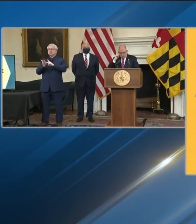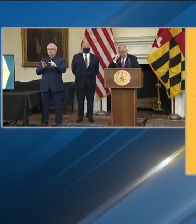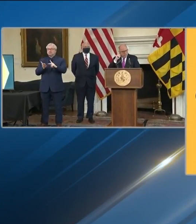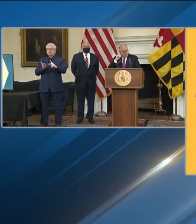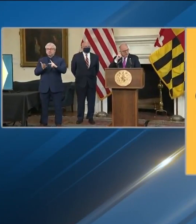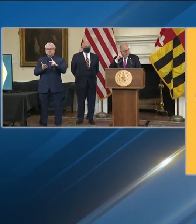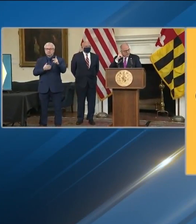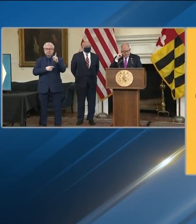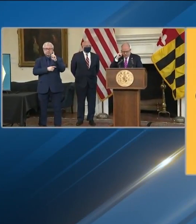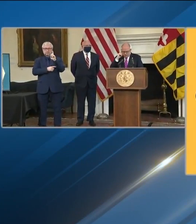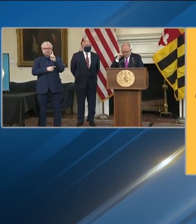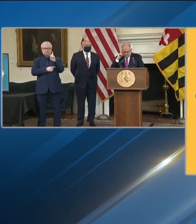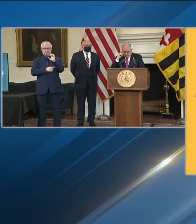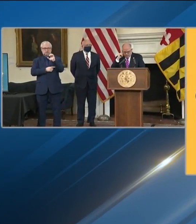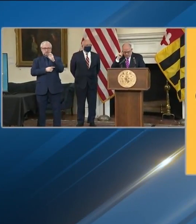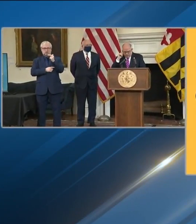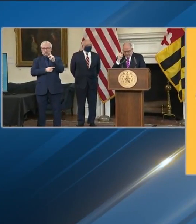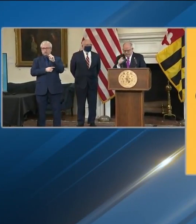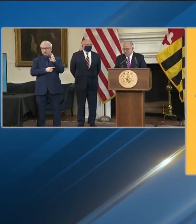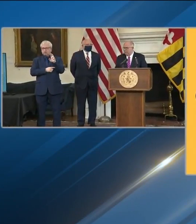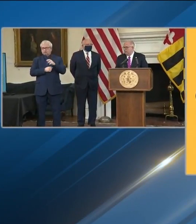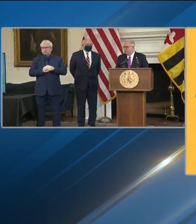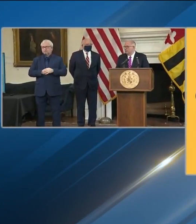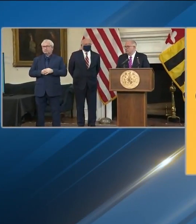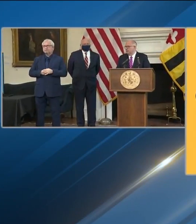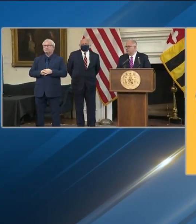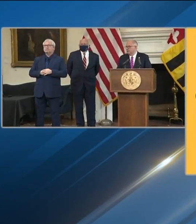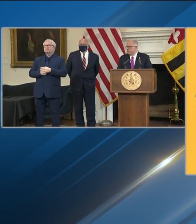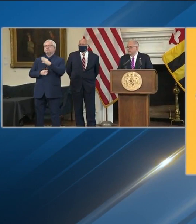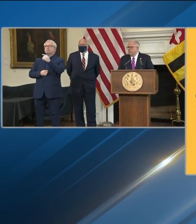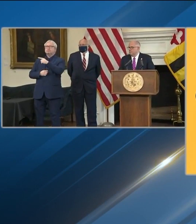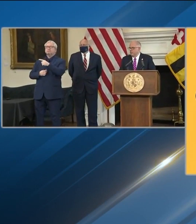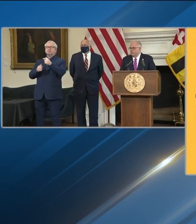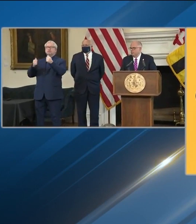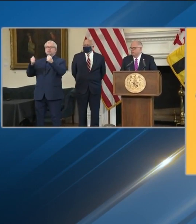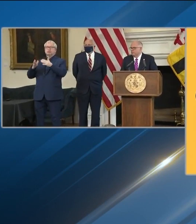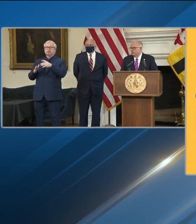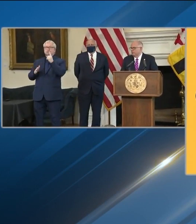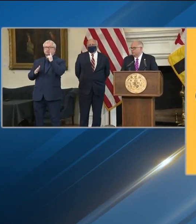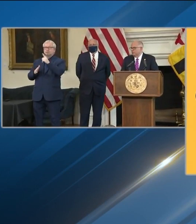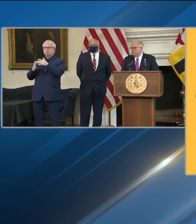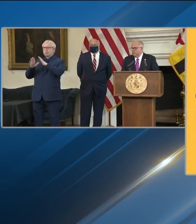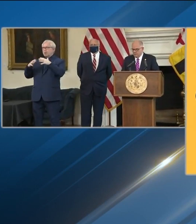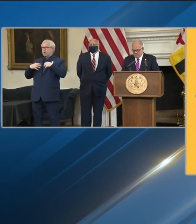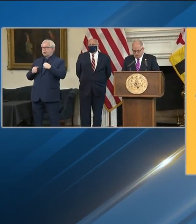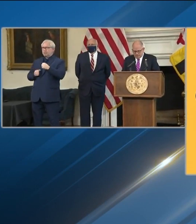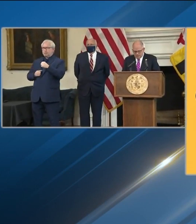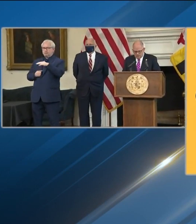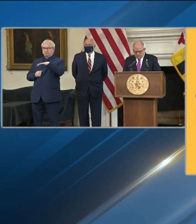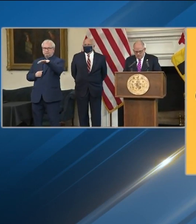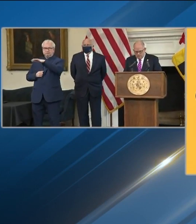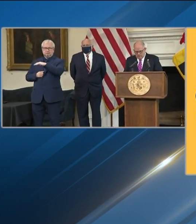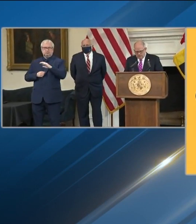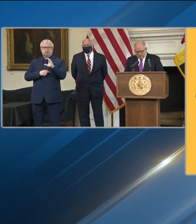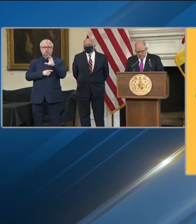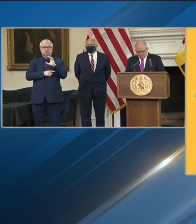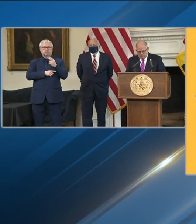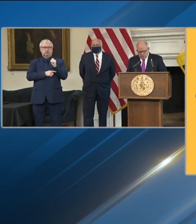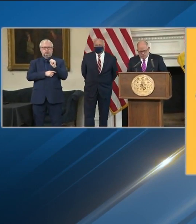Last February, when I convened and led a meeting of top federal officials and the nation's governors